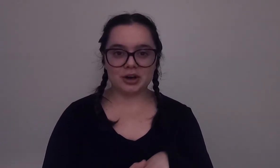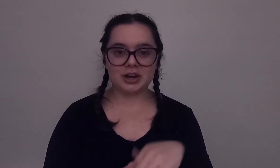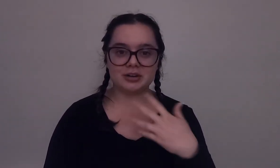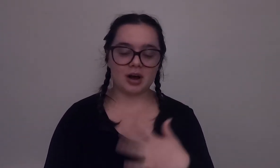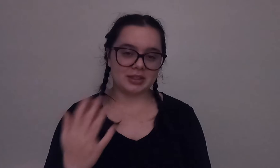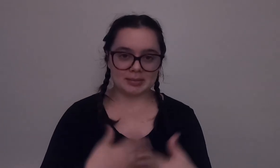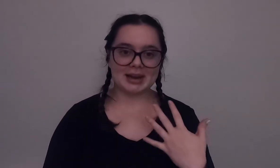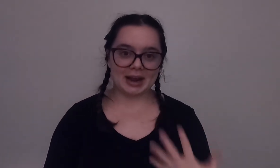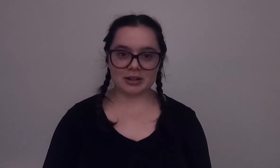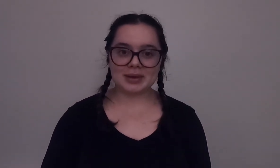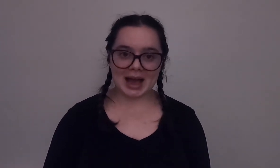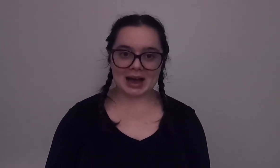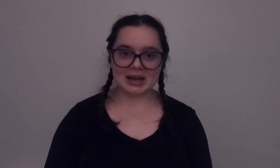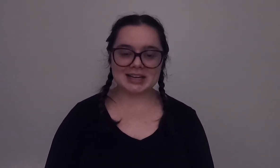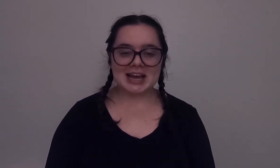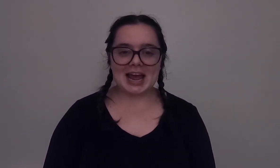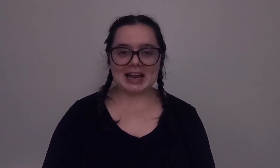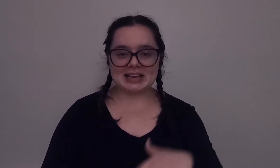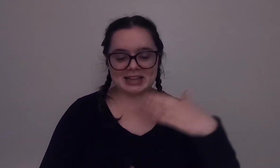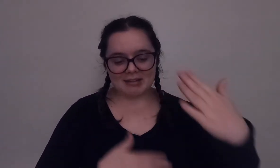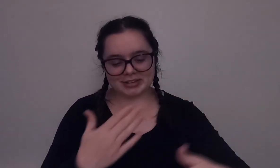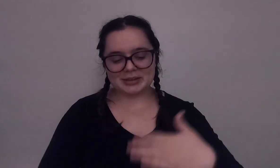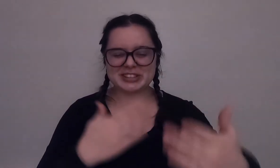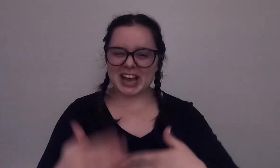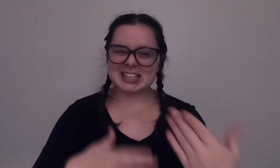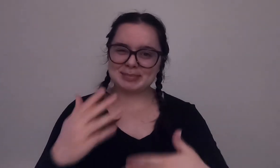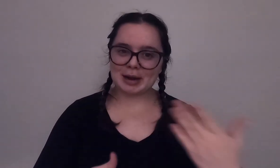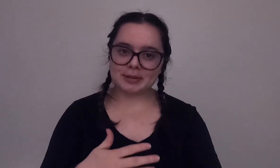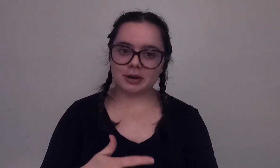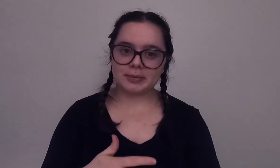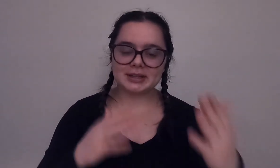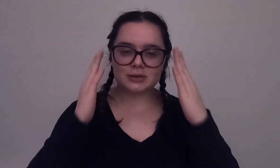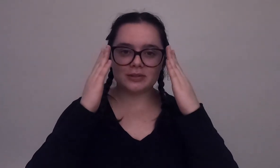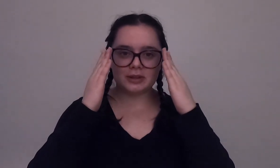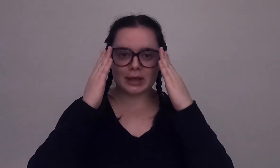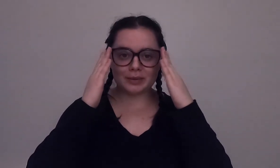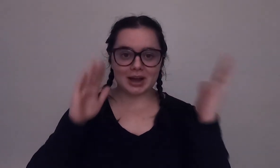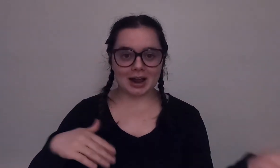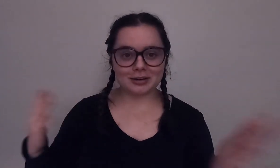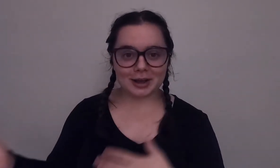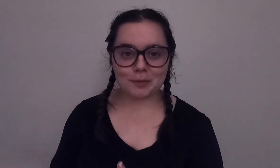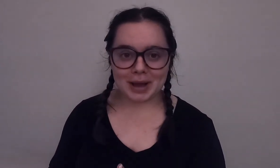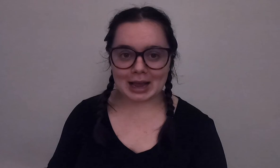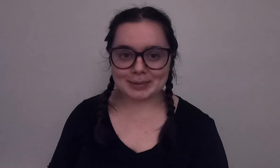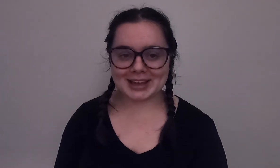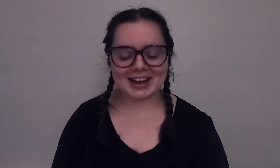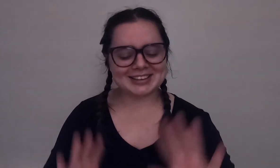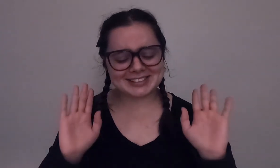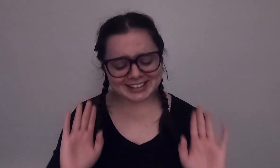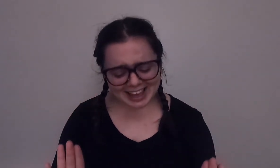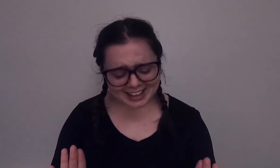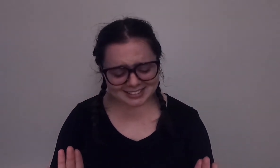could on the amount of air that we had and everything was kind of sped up a little bit so I think that when kyler and I go back because yes